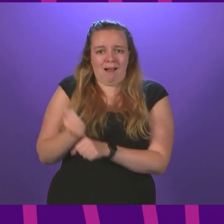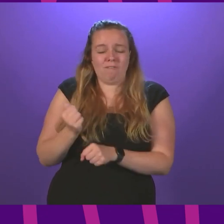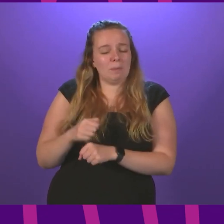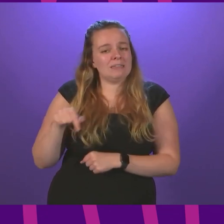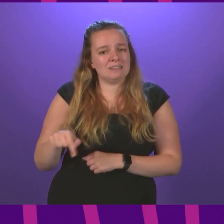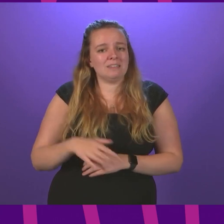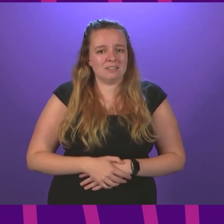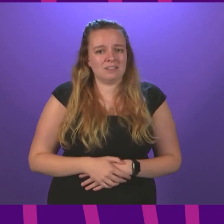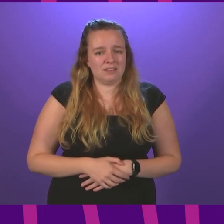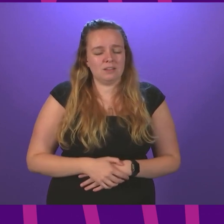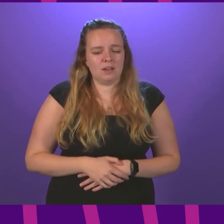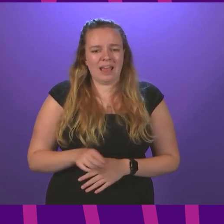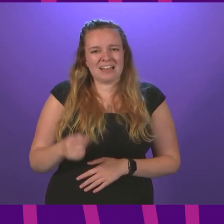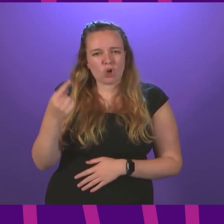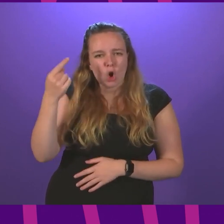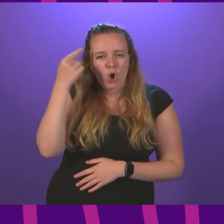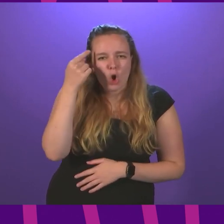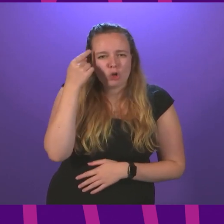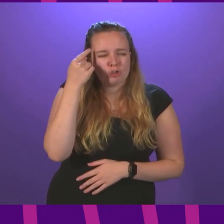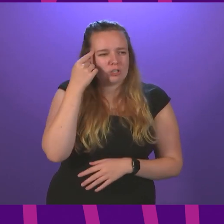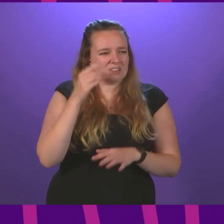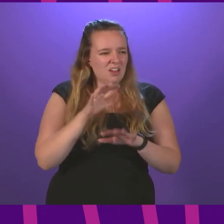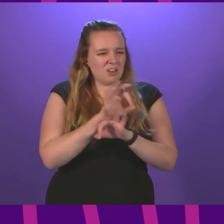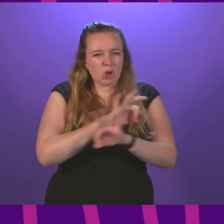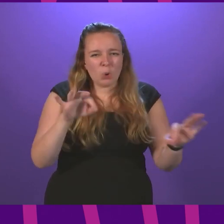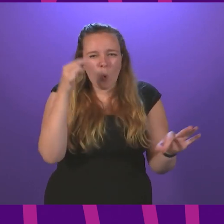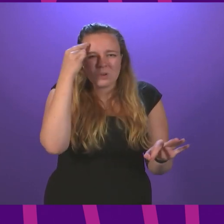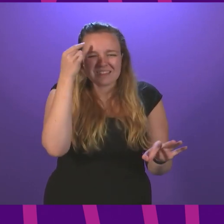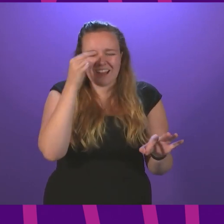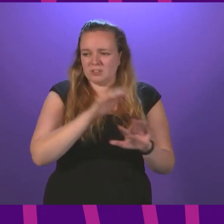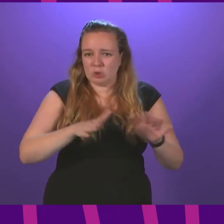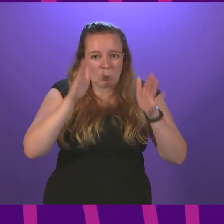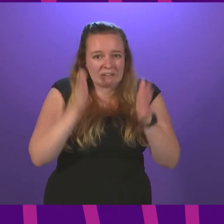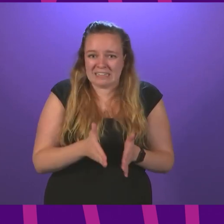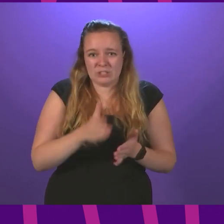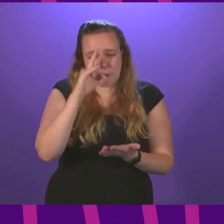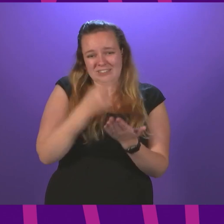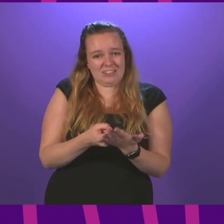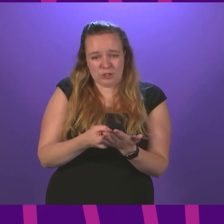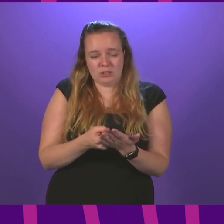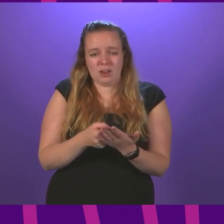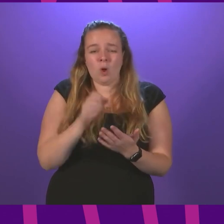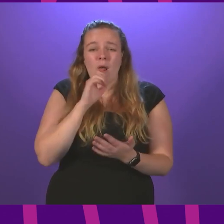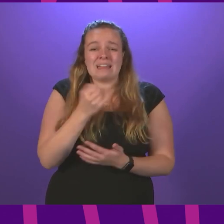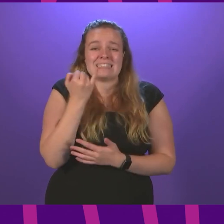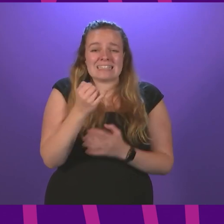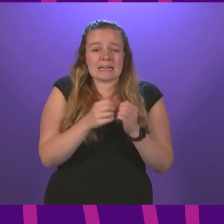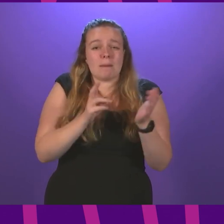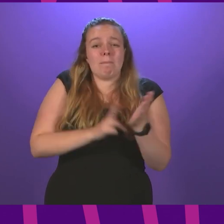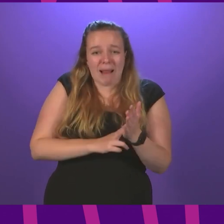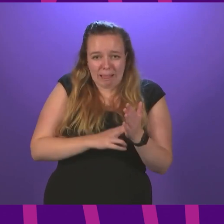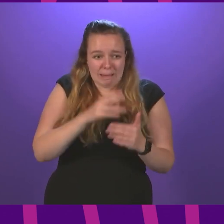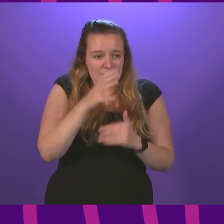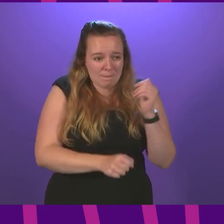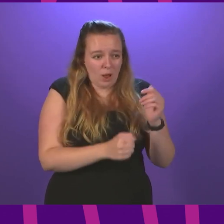doing, is a conscious, nonsensical, unnecessary choice. It will take £6 billion out of the